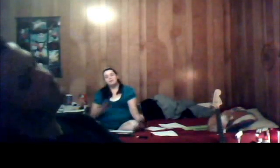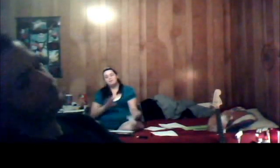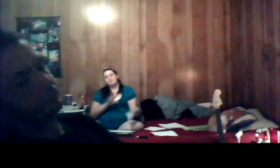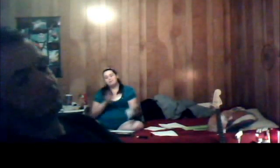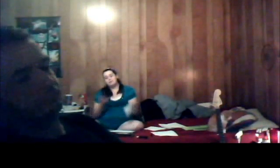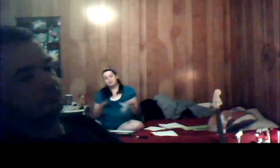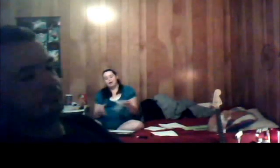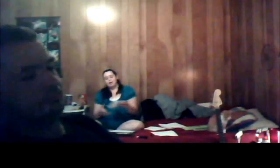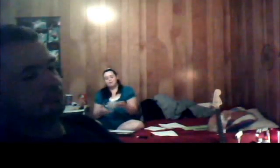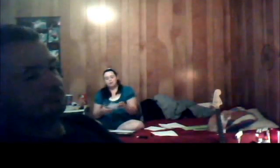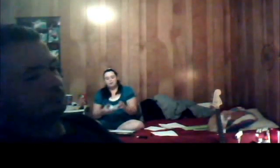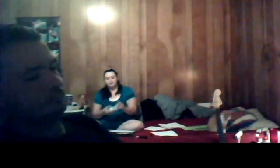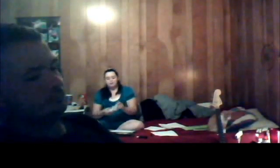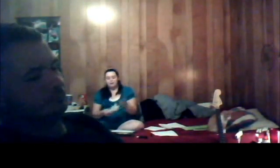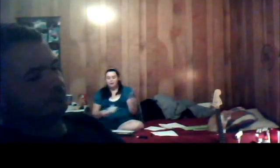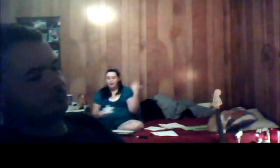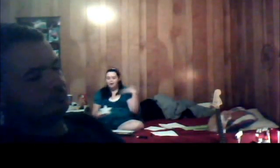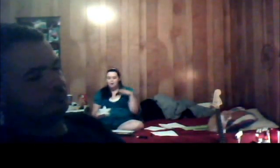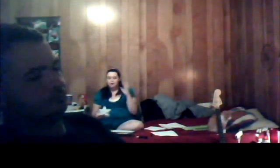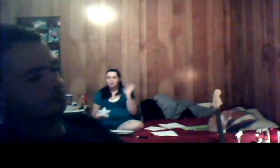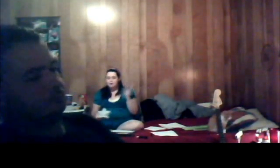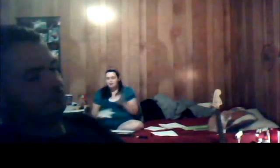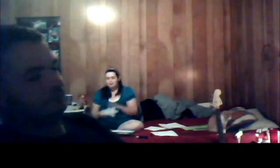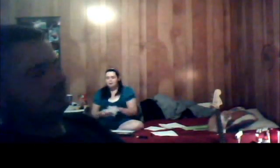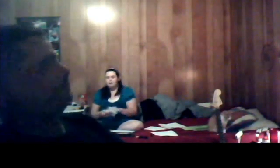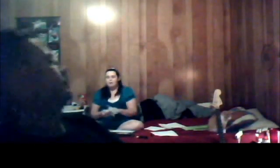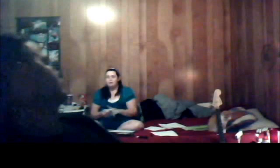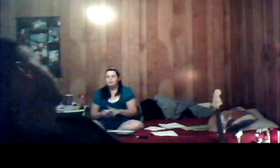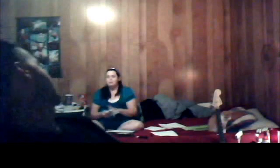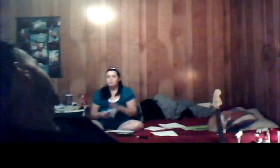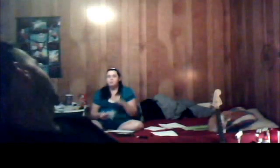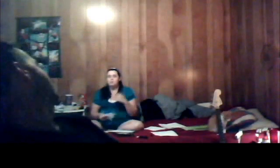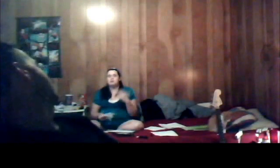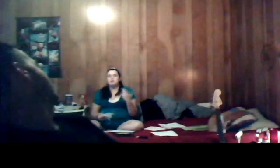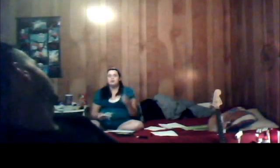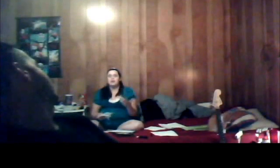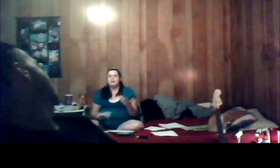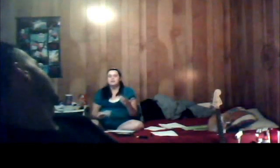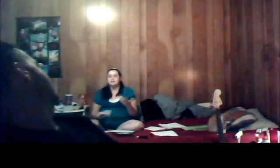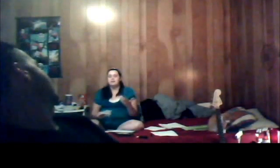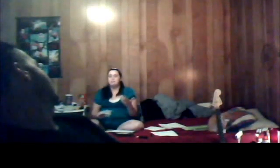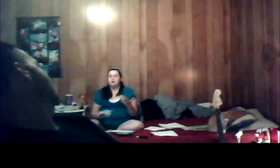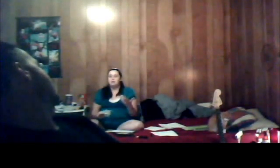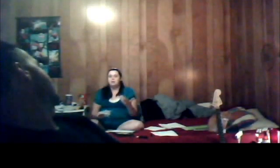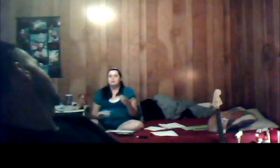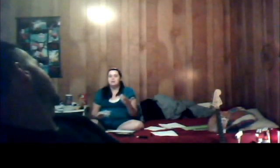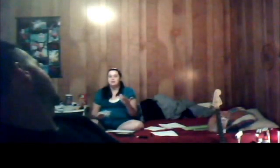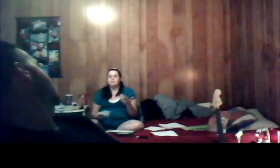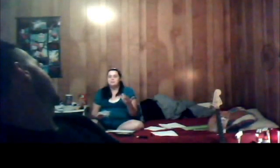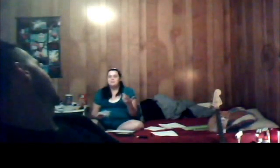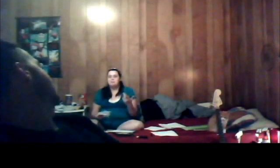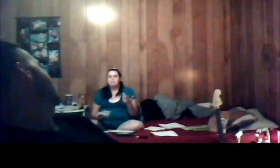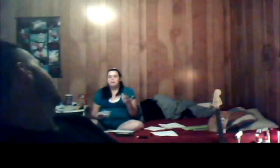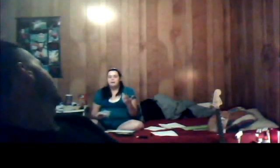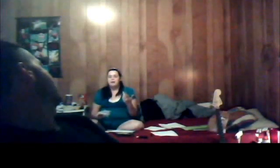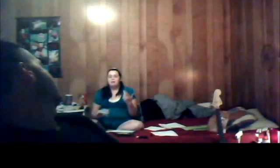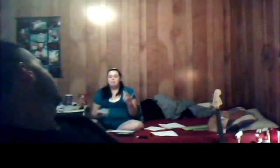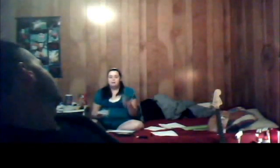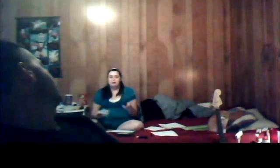1940s style of dress and hair. you know, back when women were still ladies, not ball busting bitches.